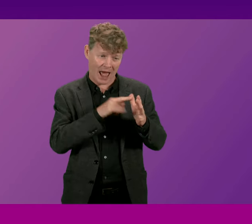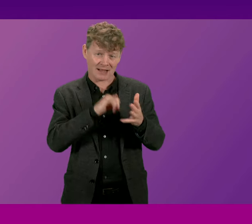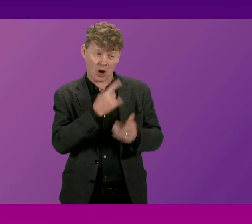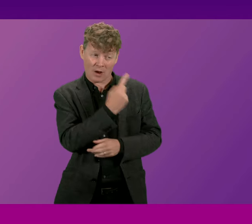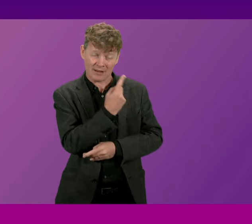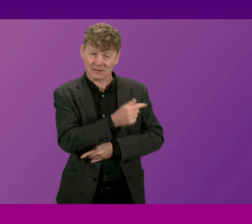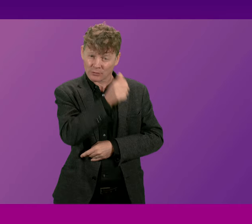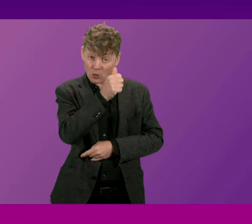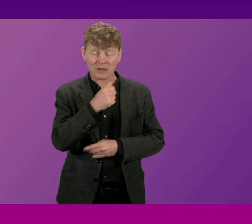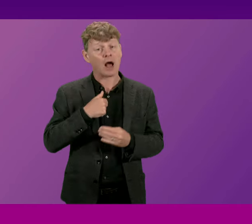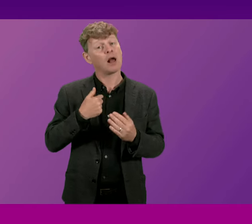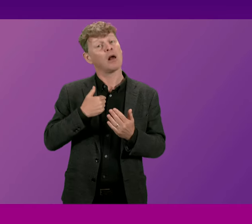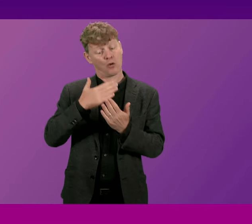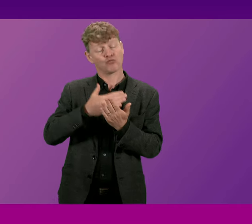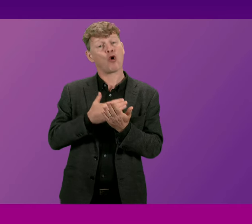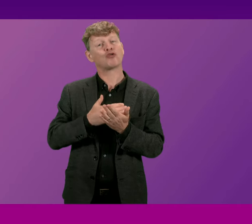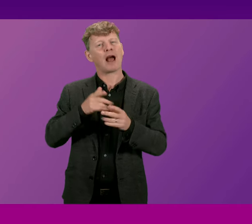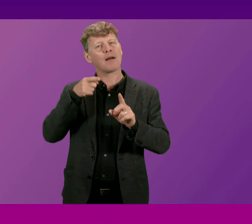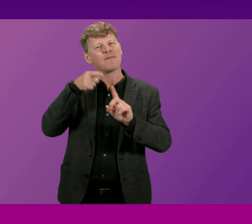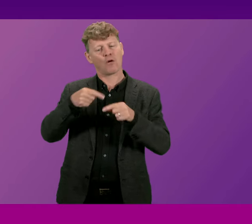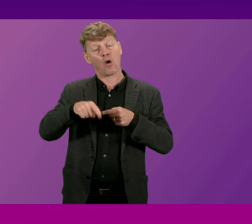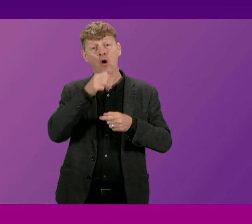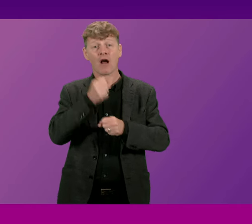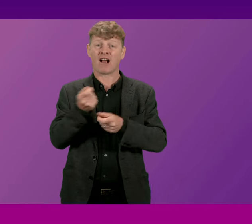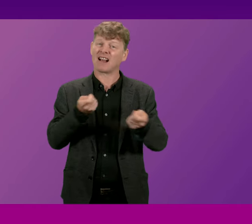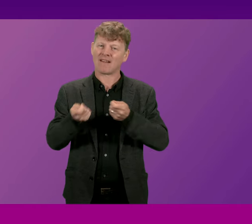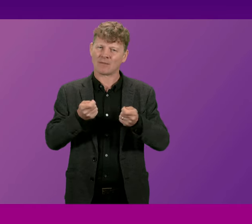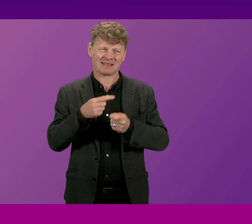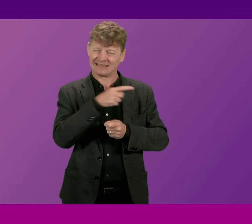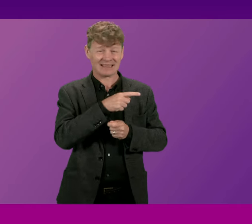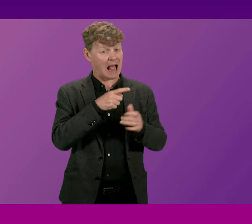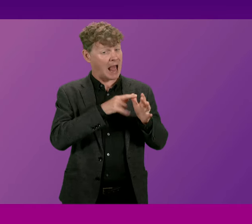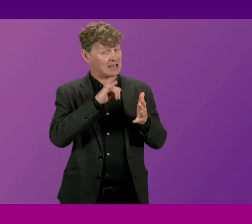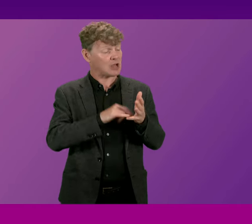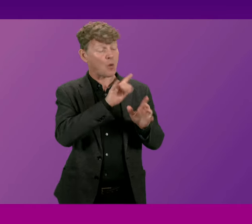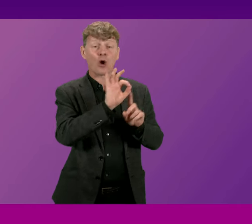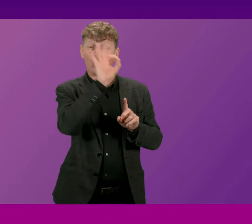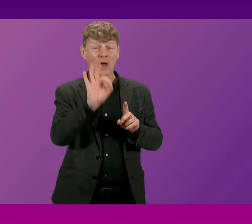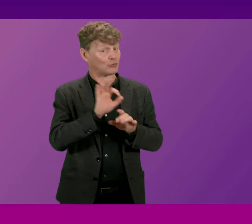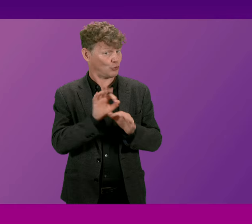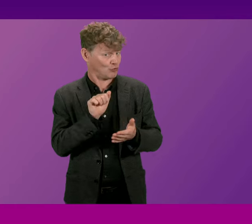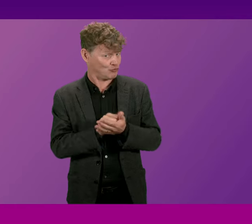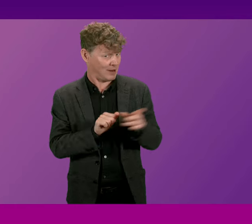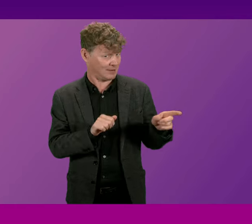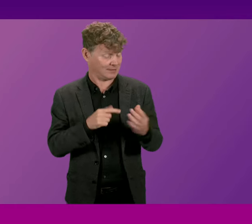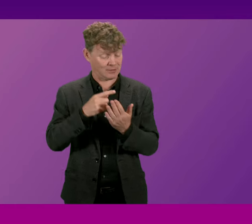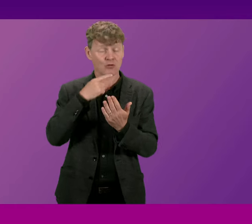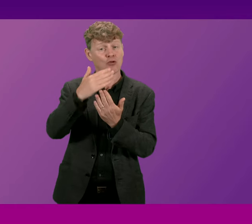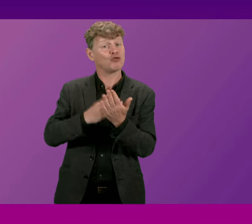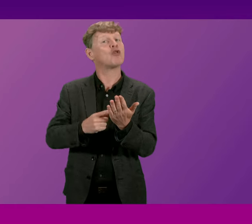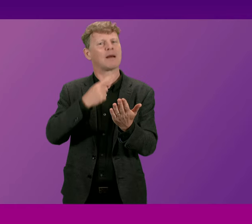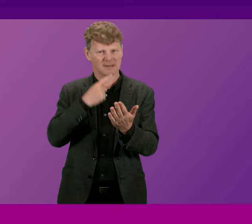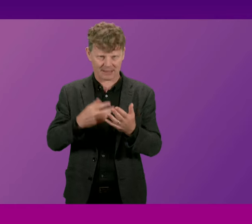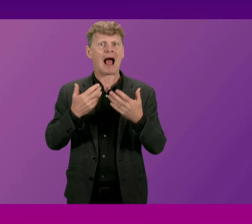set out a range of different interventions this is where Mr Sarwar was incorrect in his question the programme for government set out a range of